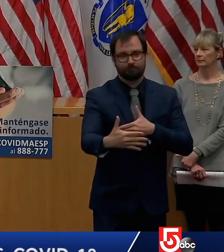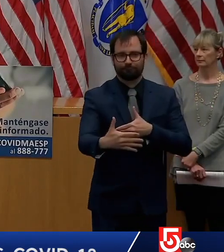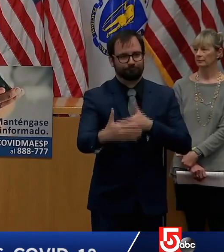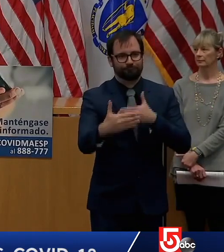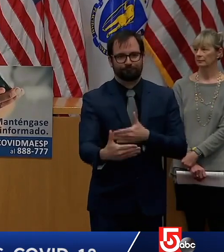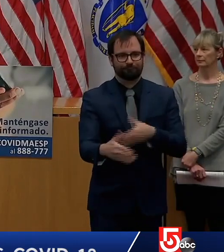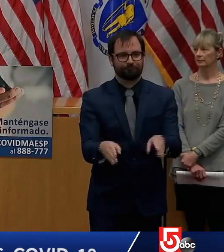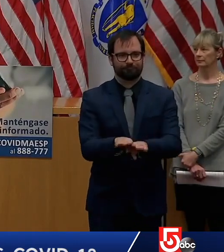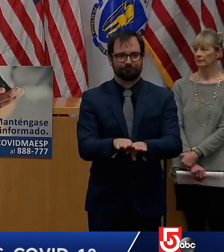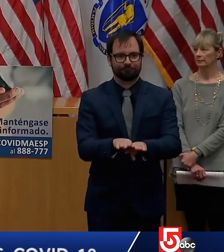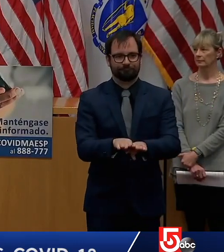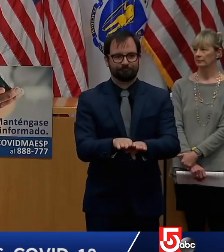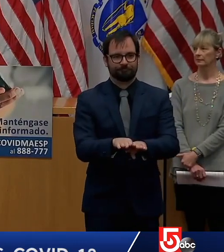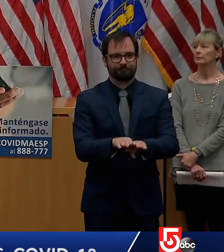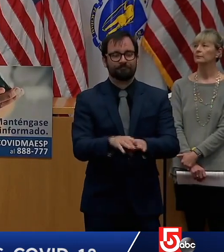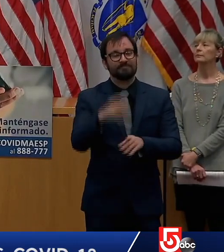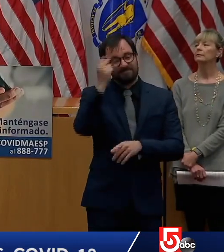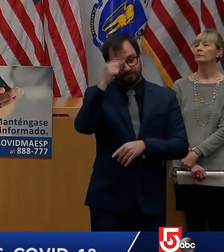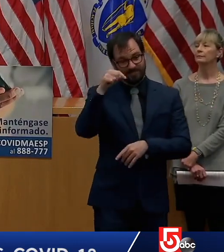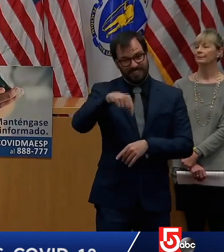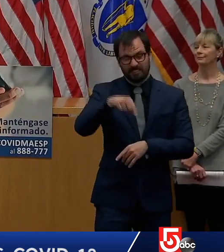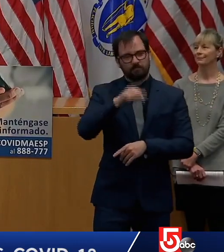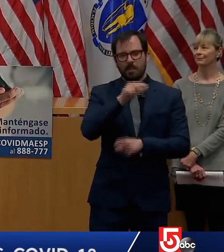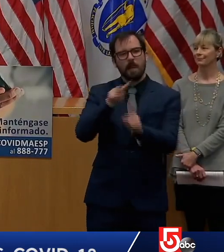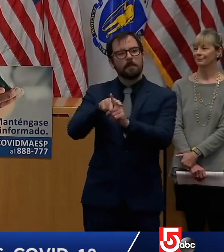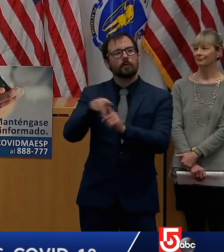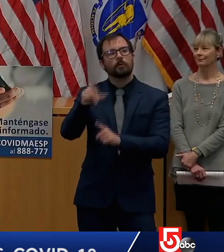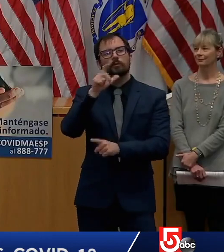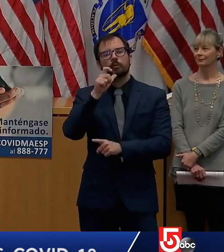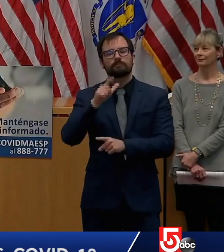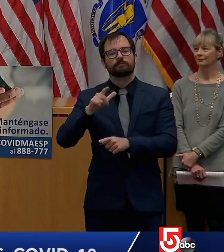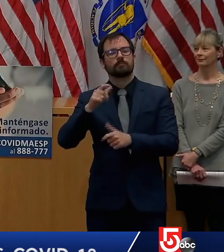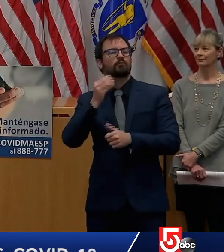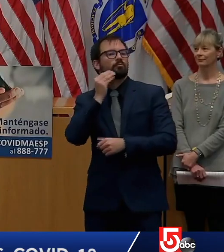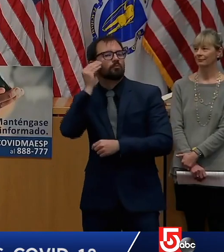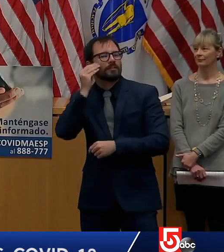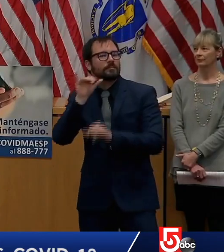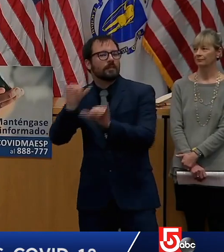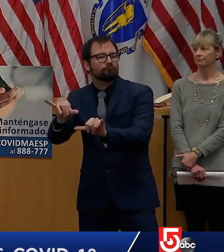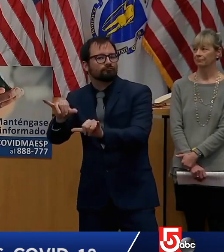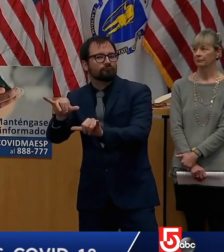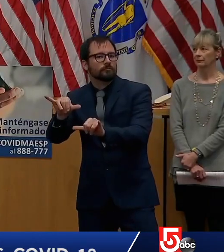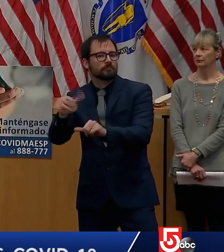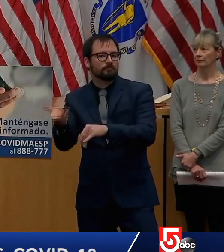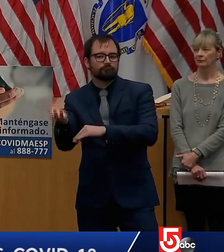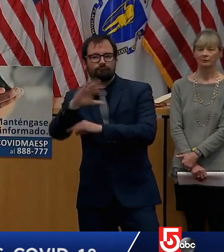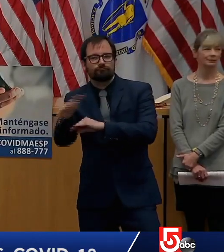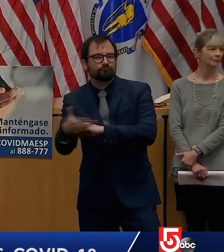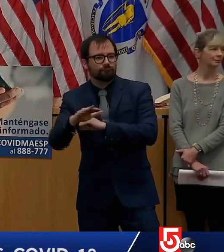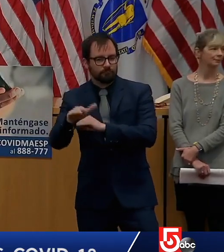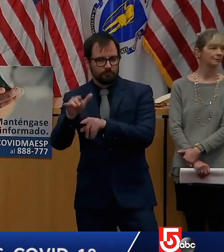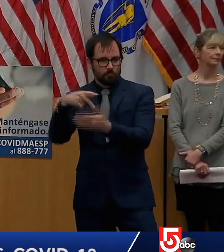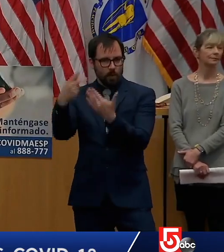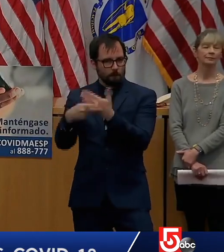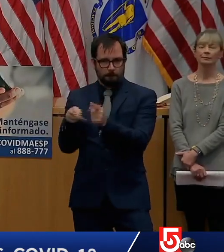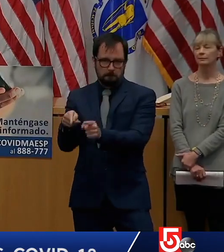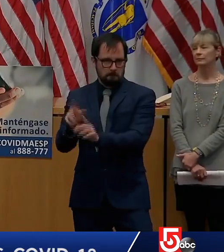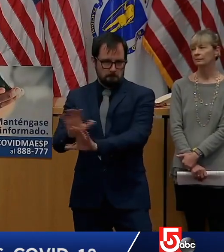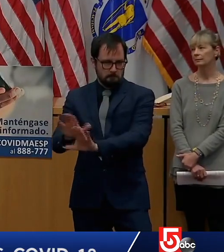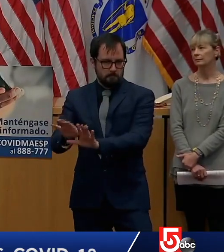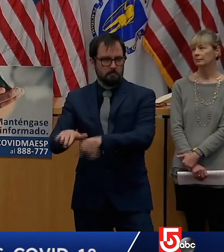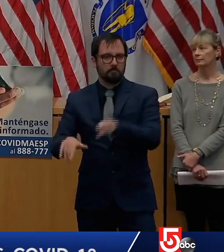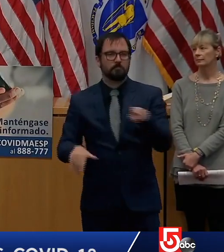to residential special education schools it's a big decision and the lieutenant governor and i have spent